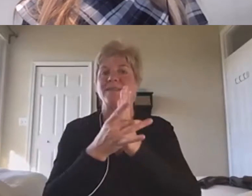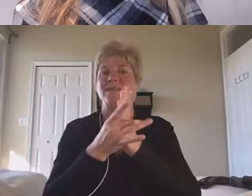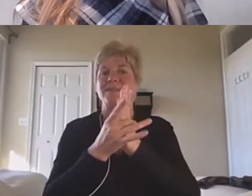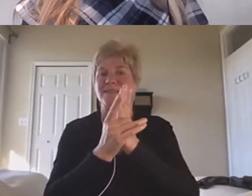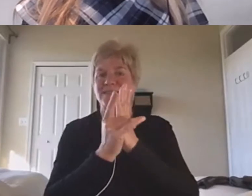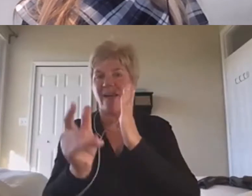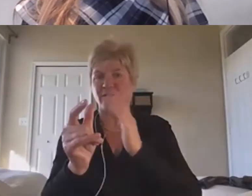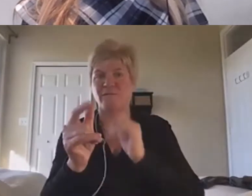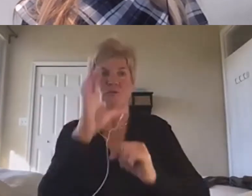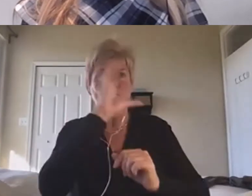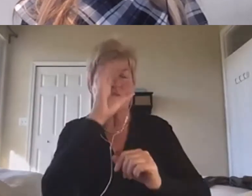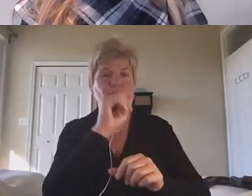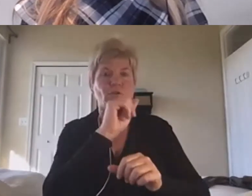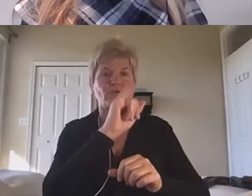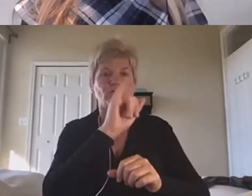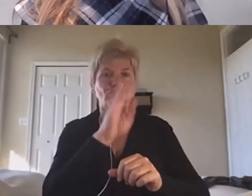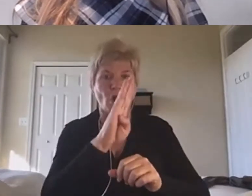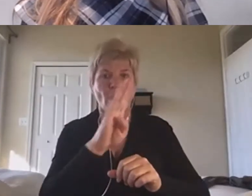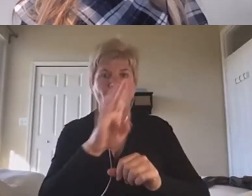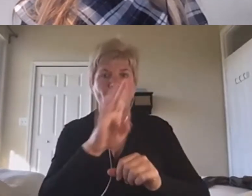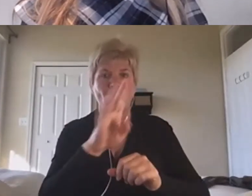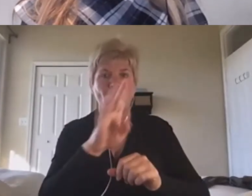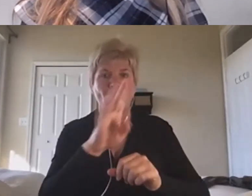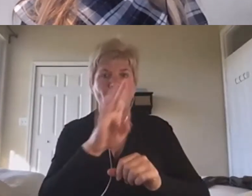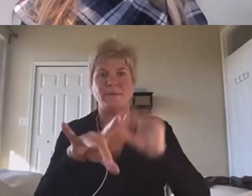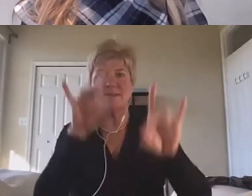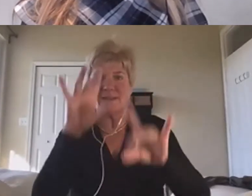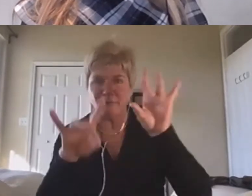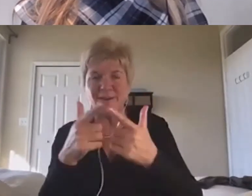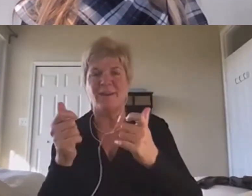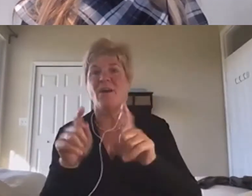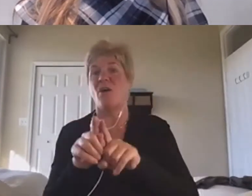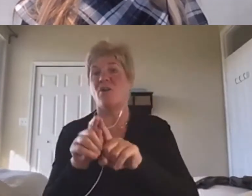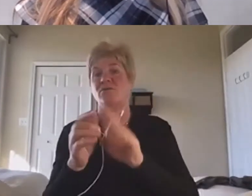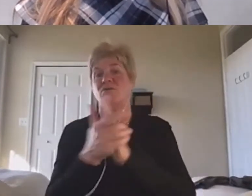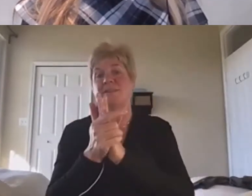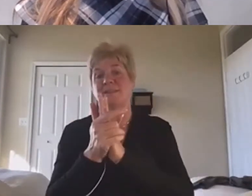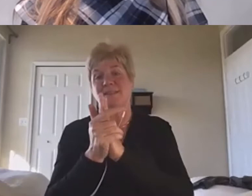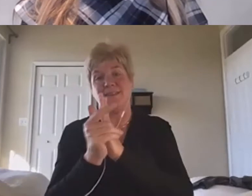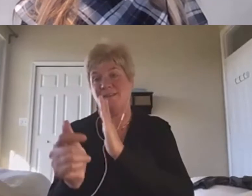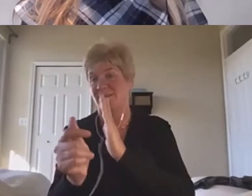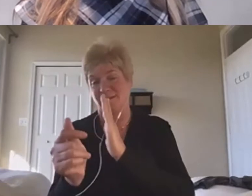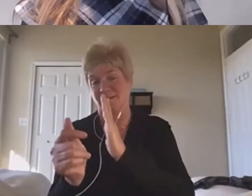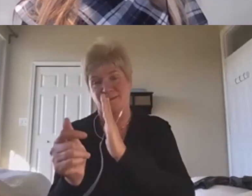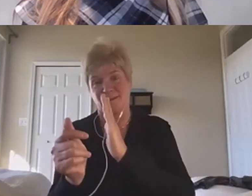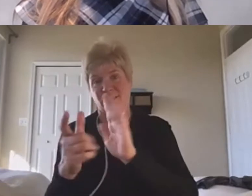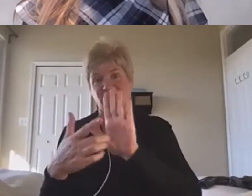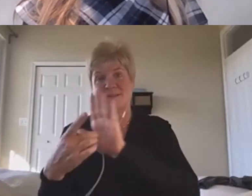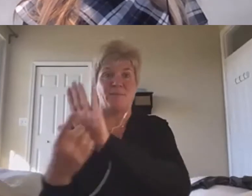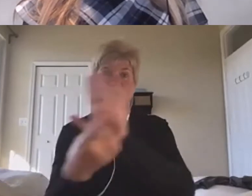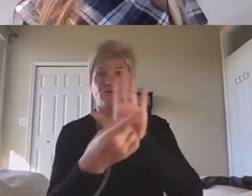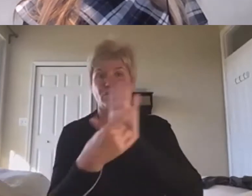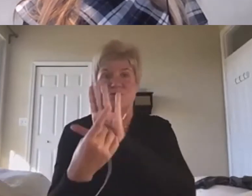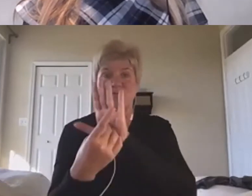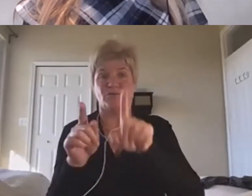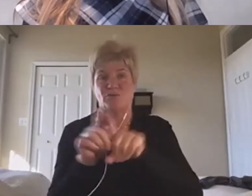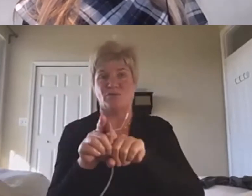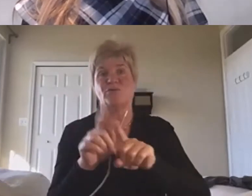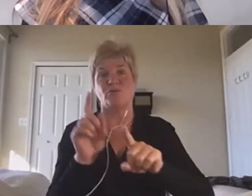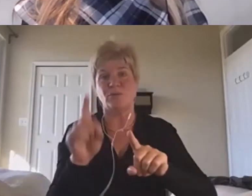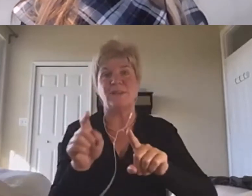job discovery, and kind of skill demonstration. And so, we need to figure out some better ways of